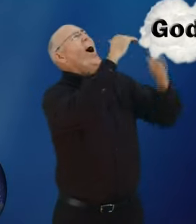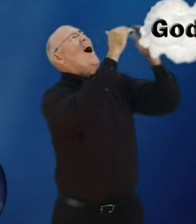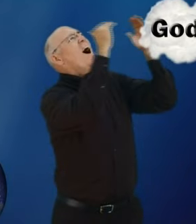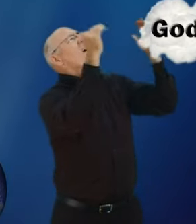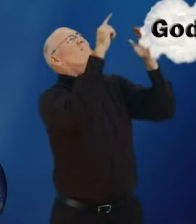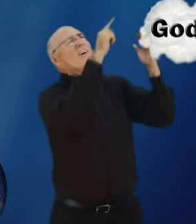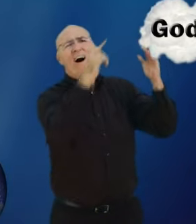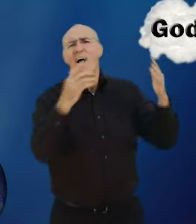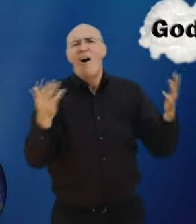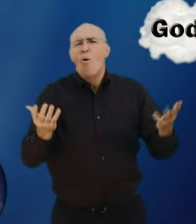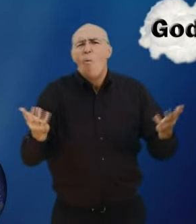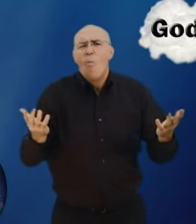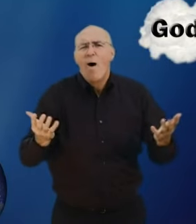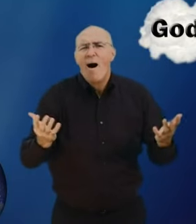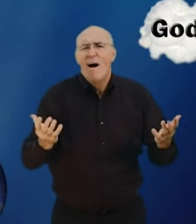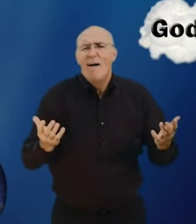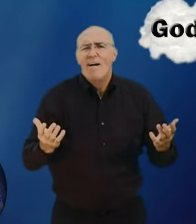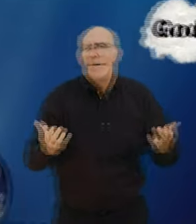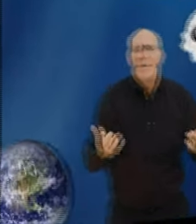and what is the place called heaven